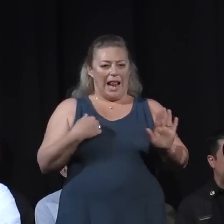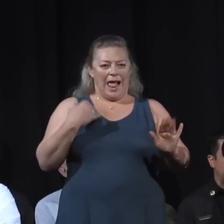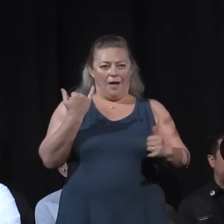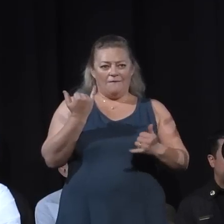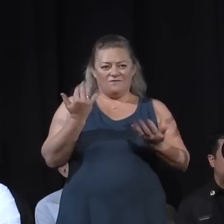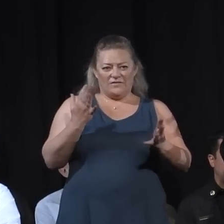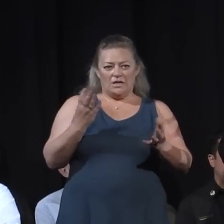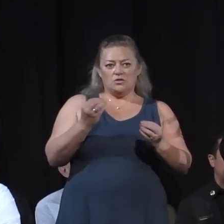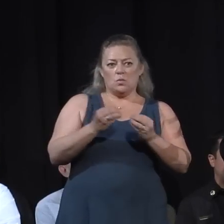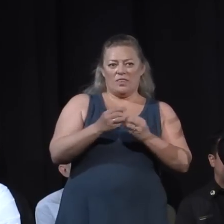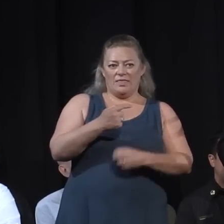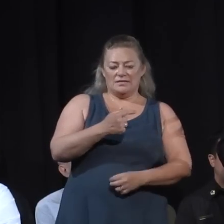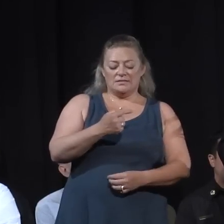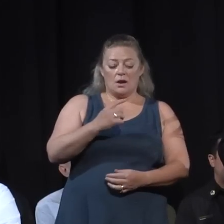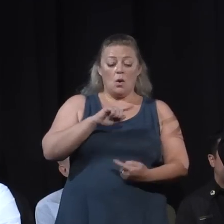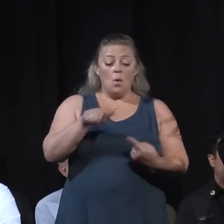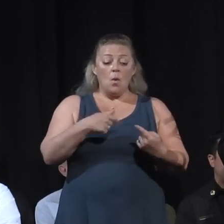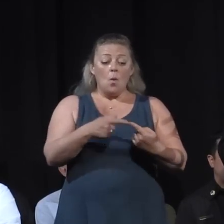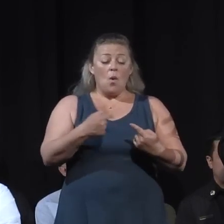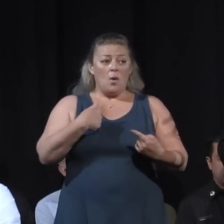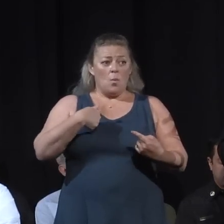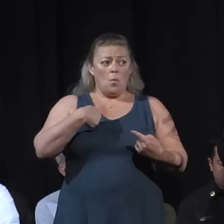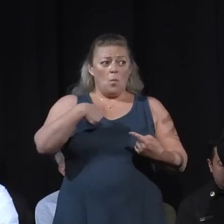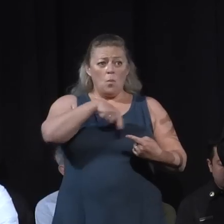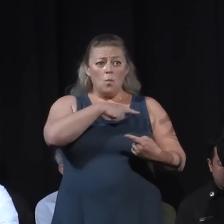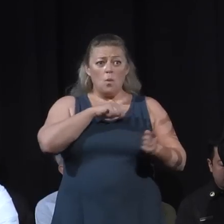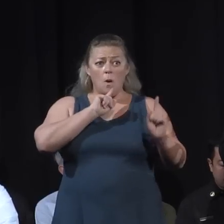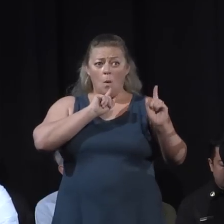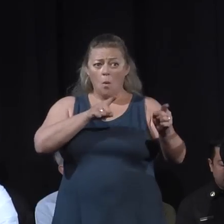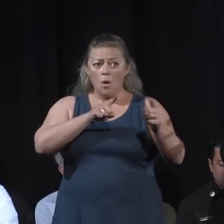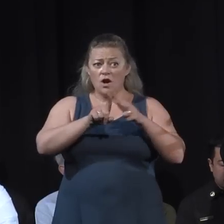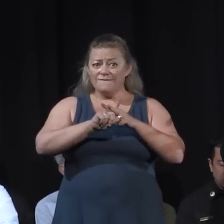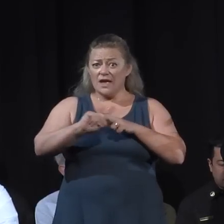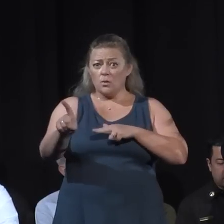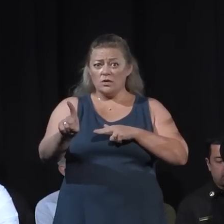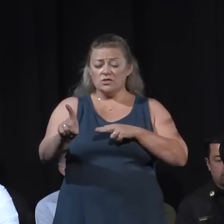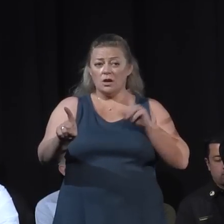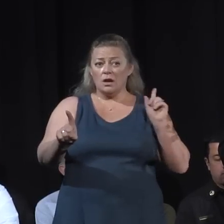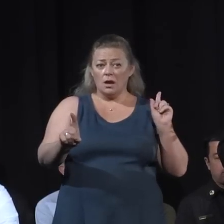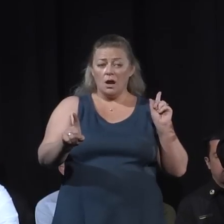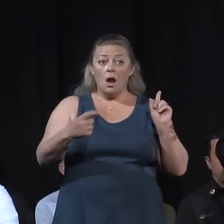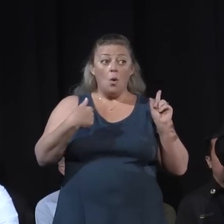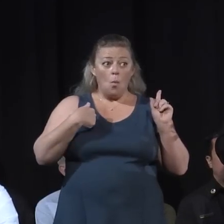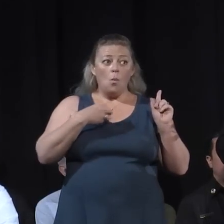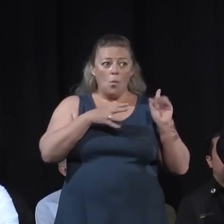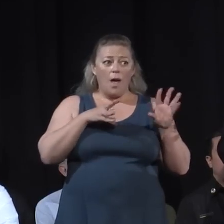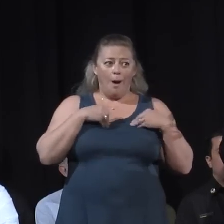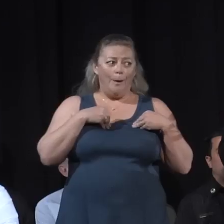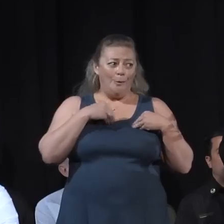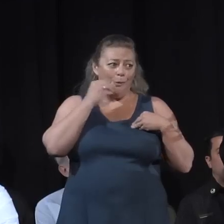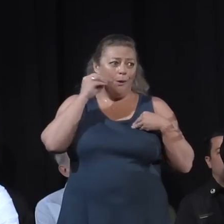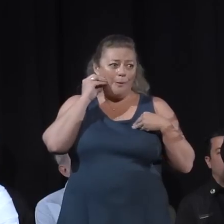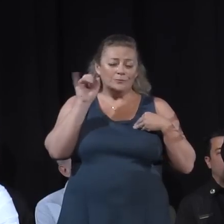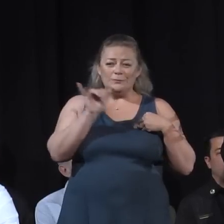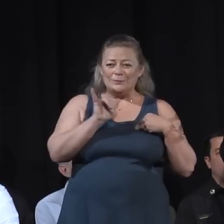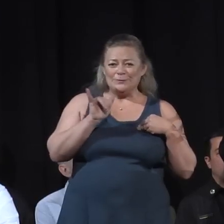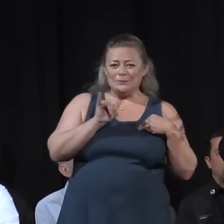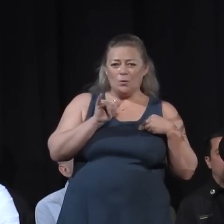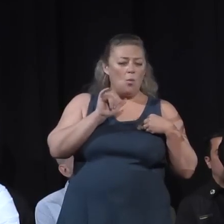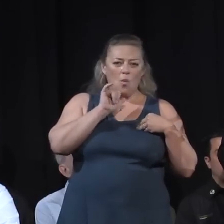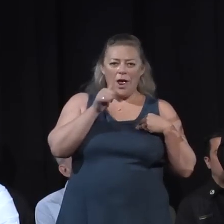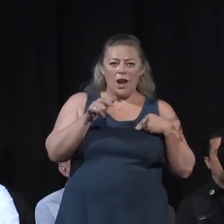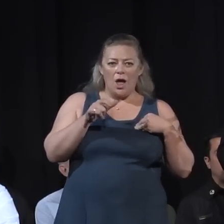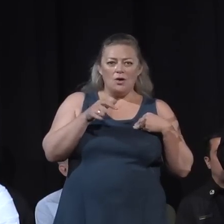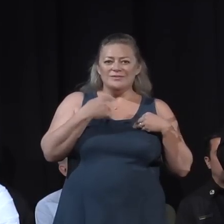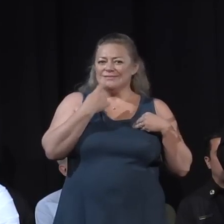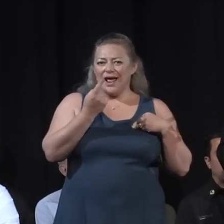When my fire service brothers and I order an evacuation, we are homeowners. We don't take it lightly. So when we say it's time to go,